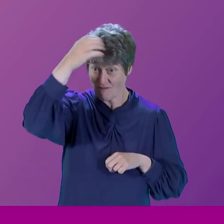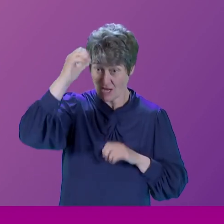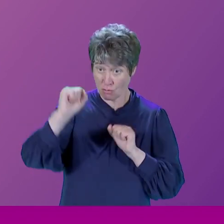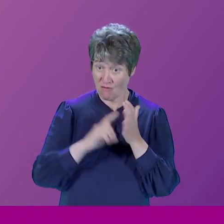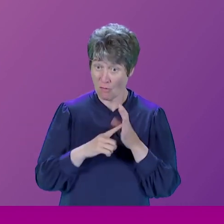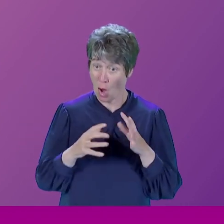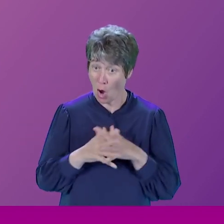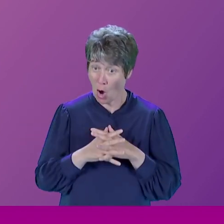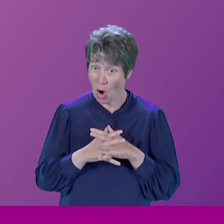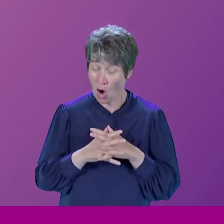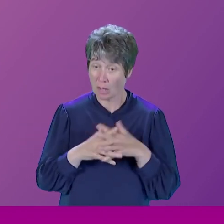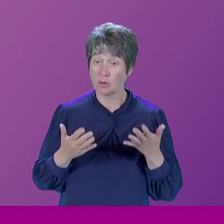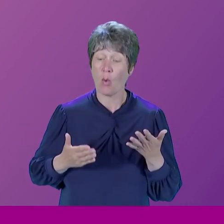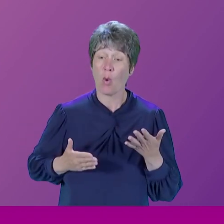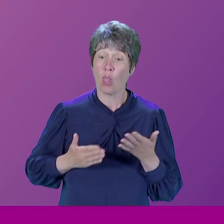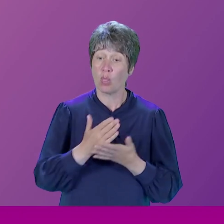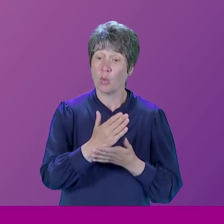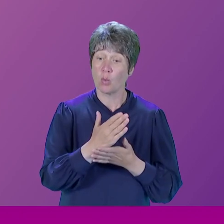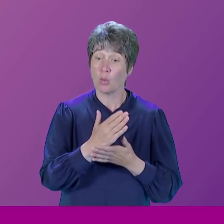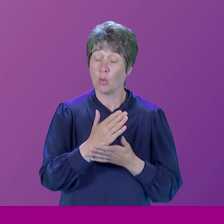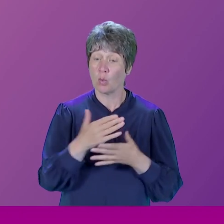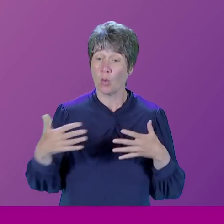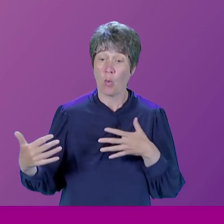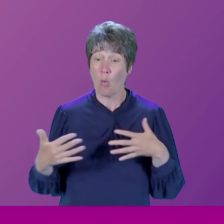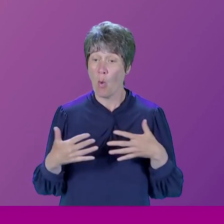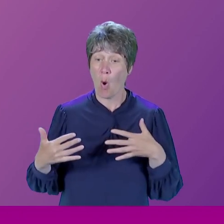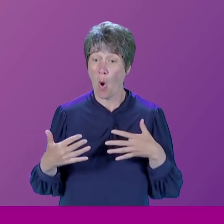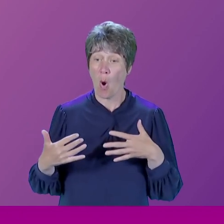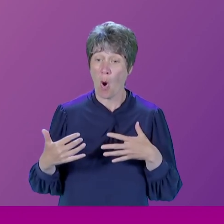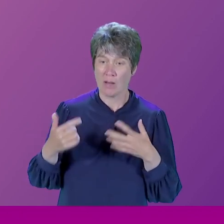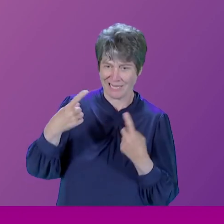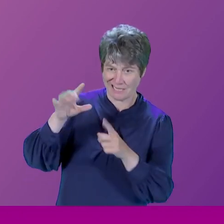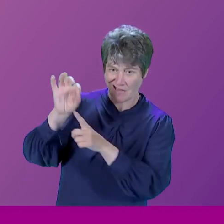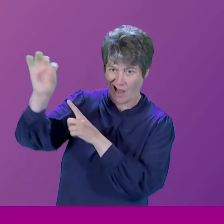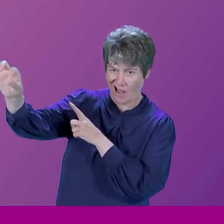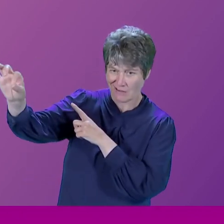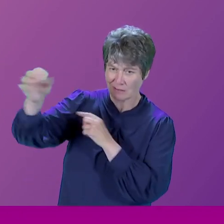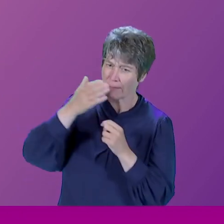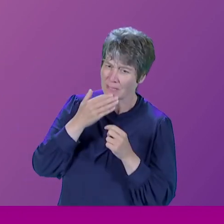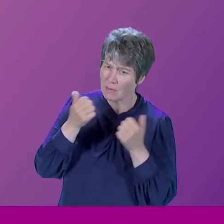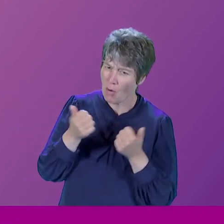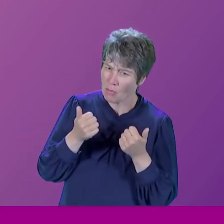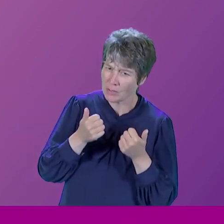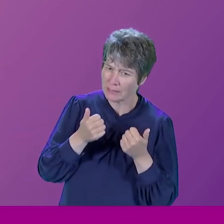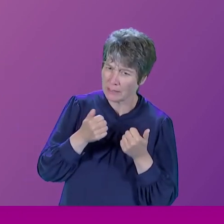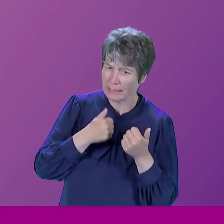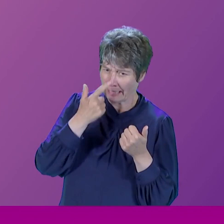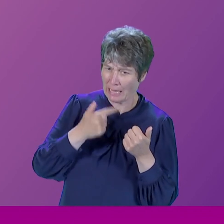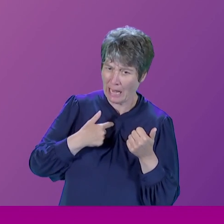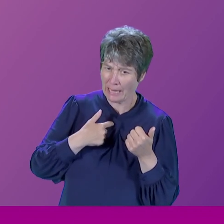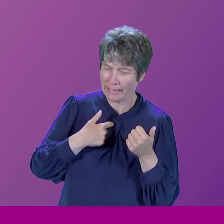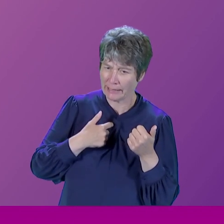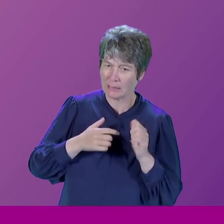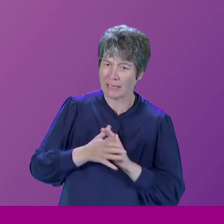Civil War, he asked to be given the task of writing the pleas for the commutation of death sentences,